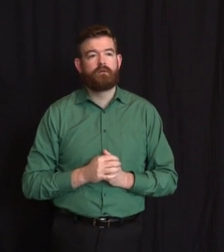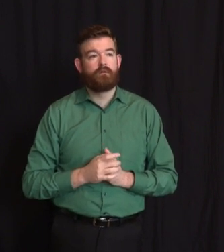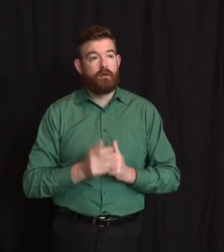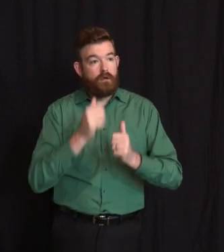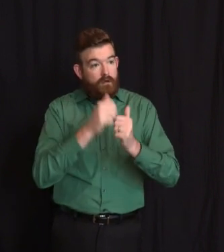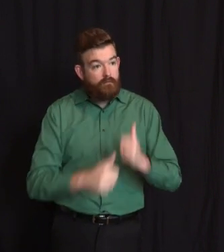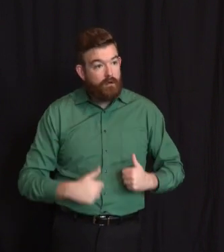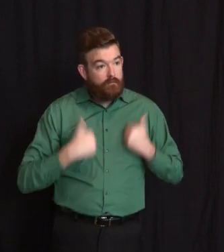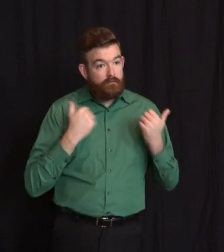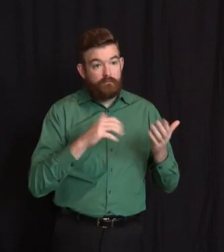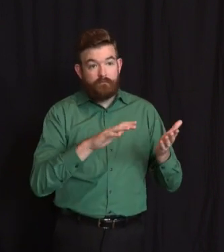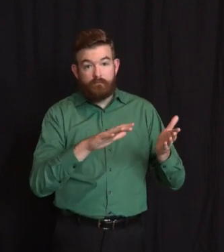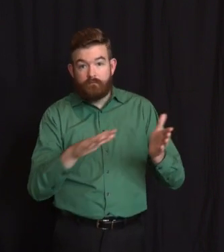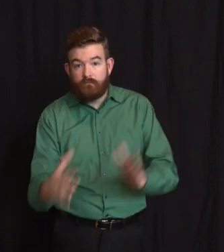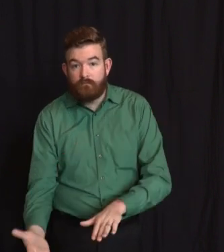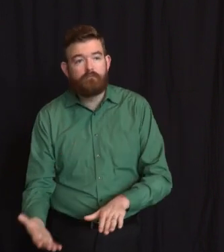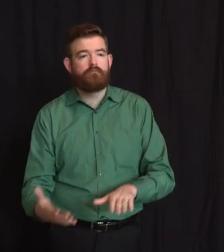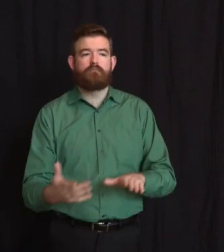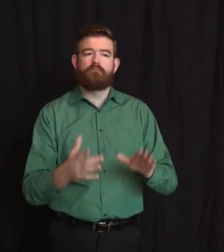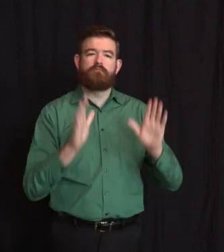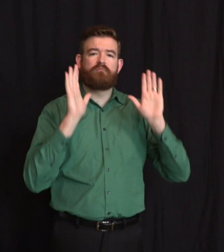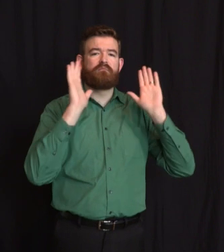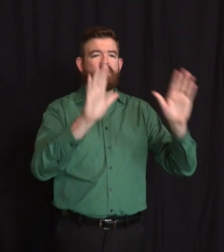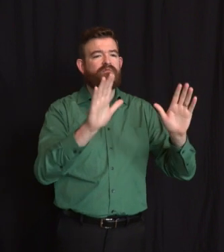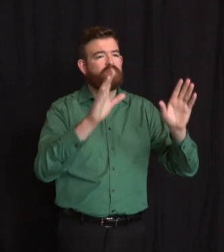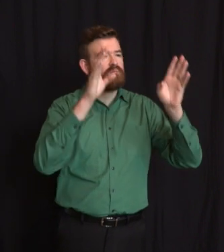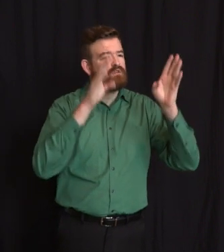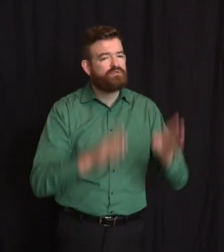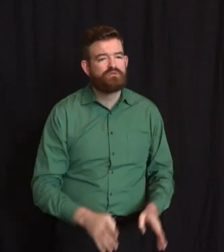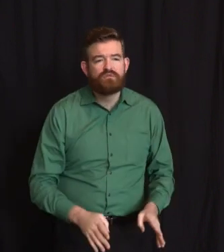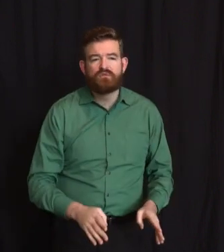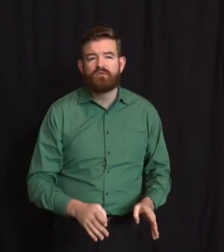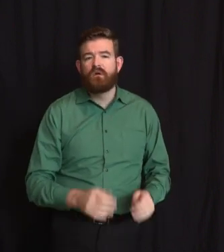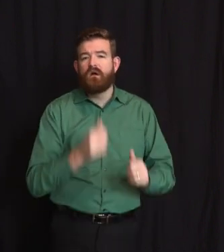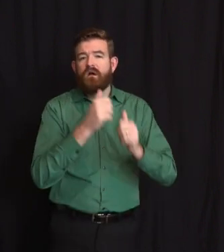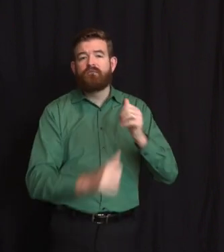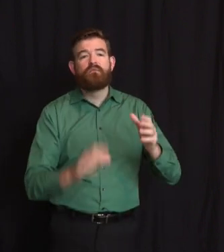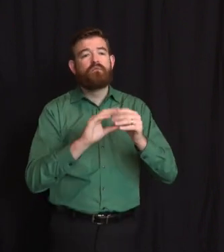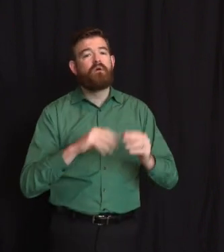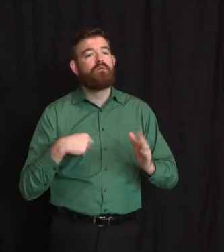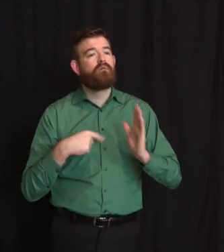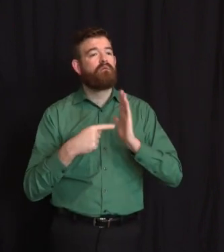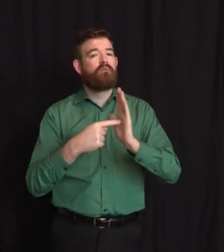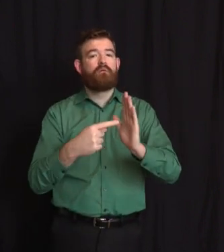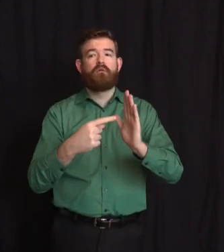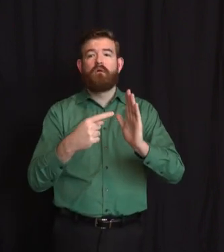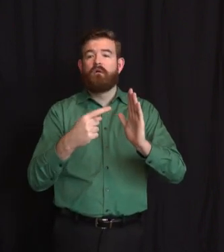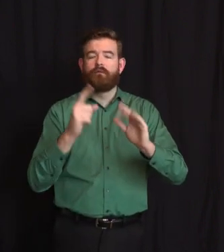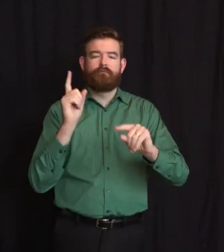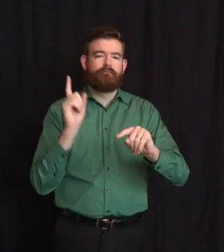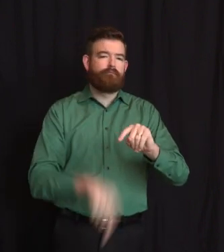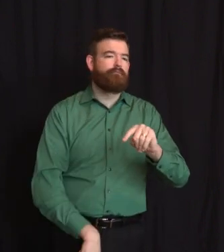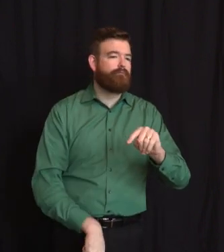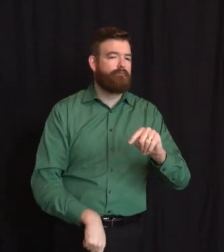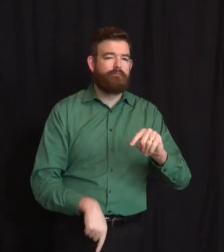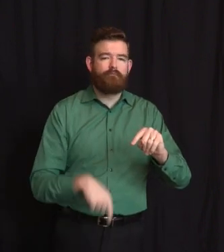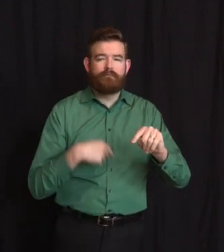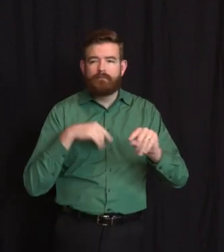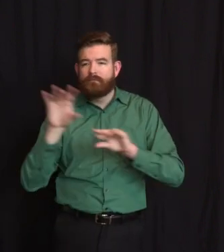only bring a few of their stories forward, but each one leaves a legacy worth celebrating and protecting. And